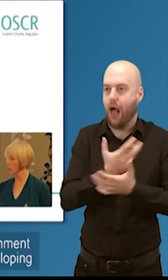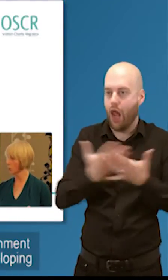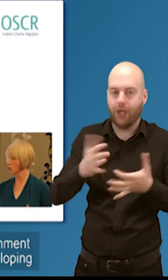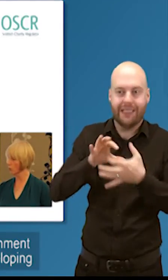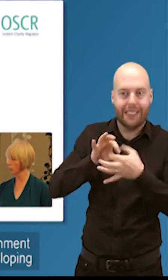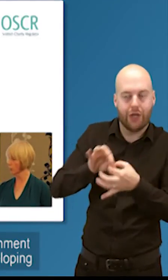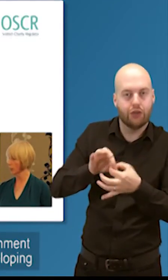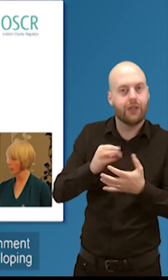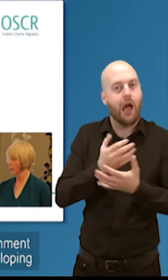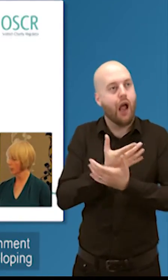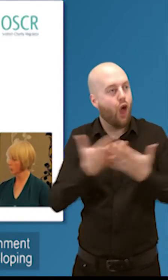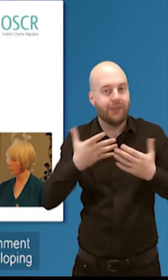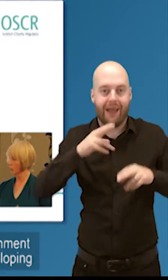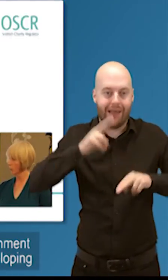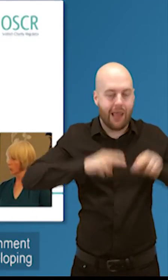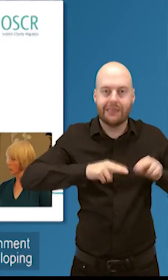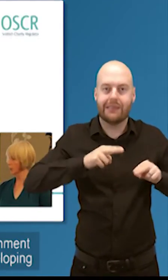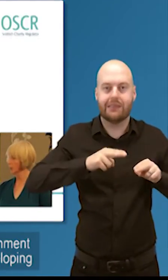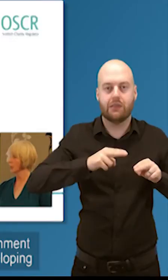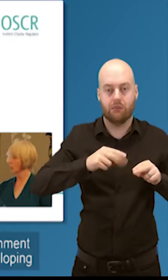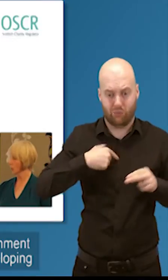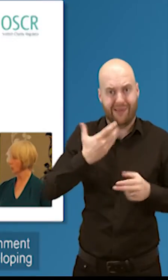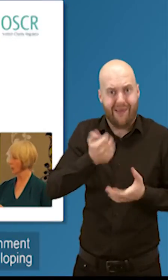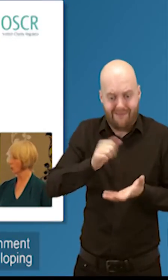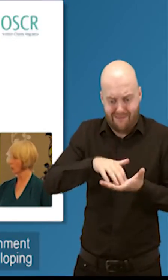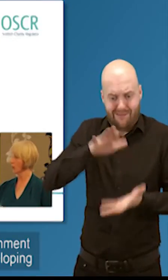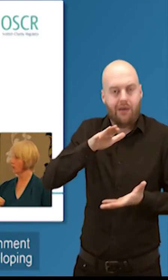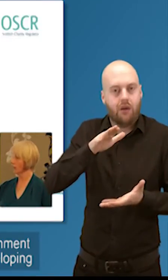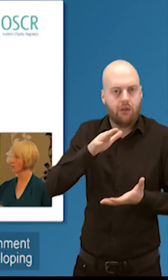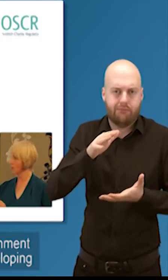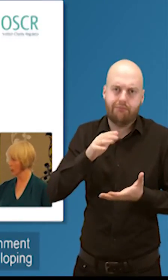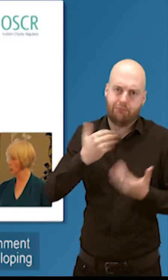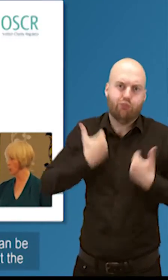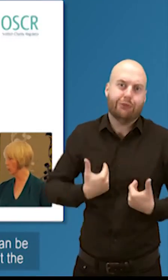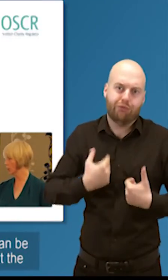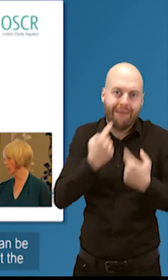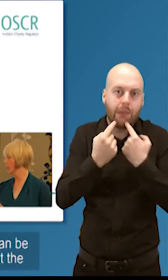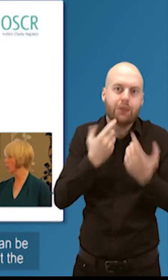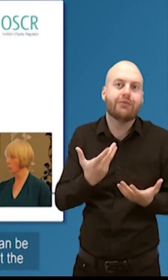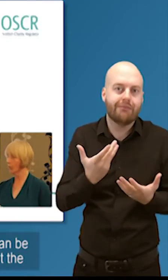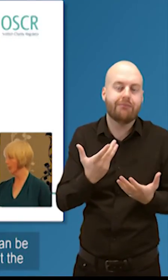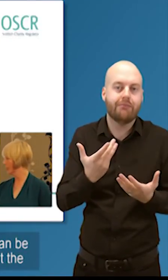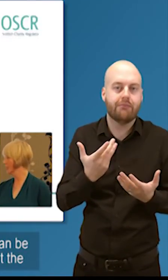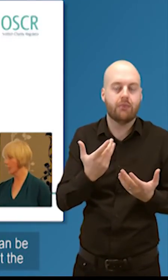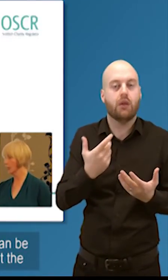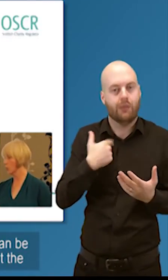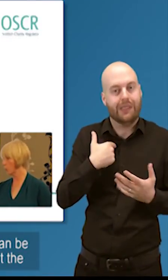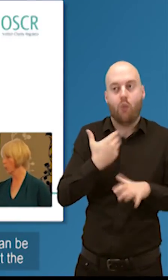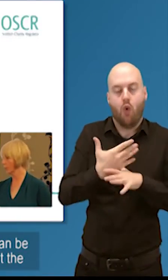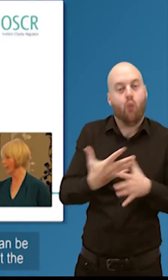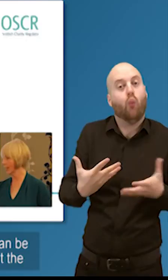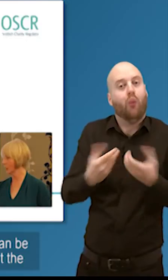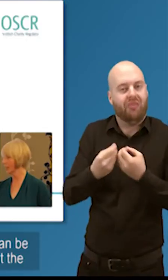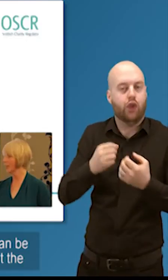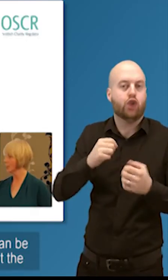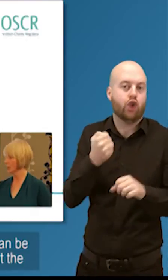other parts of Scottish Government and with government colleagues to try and make sure that if they're developing policy, that we're in there as early as we